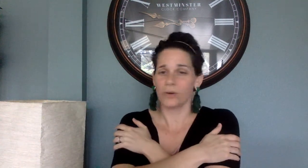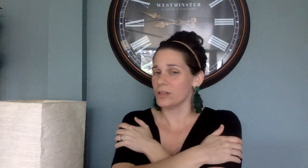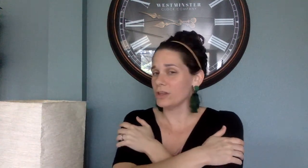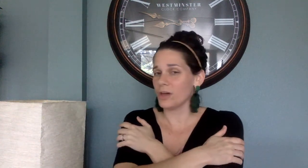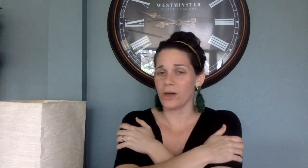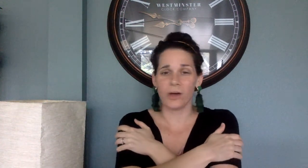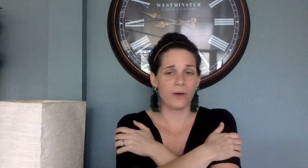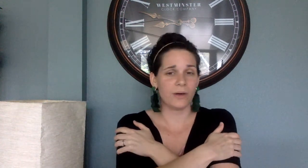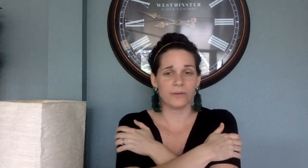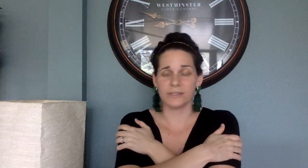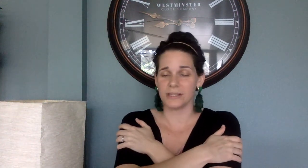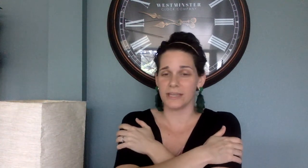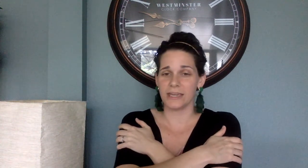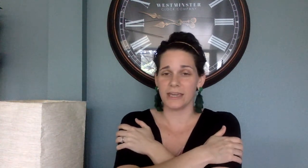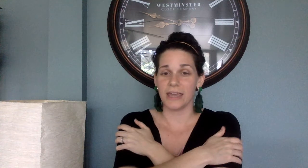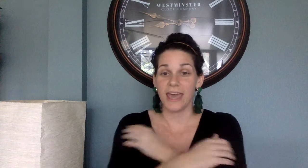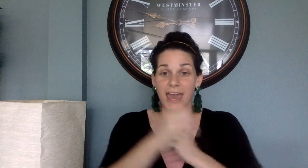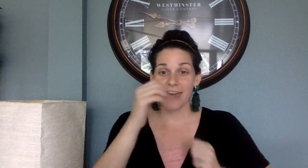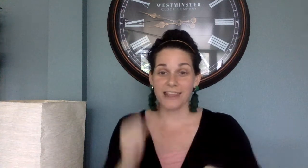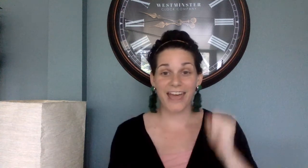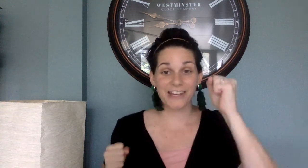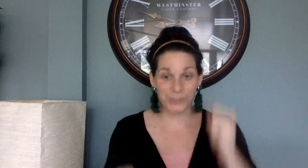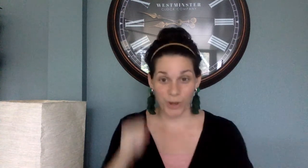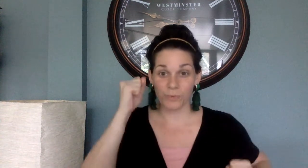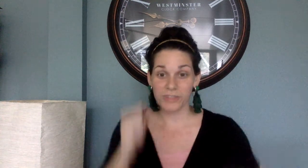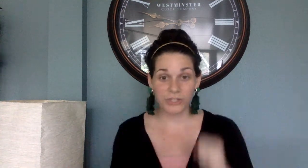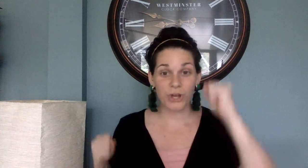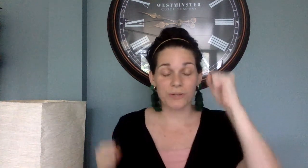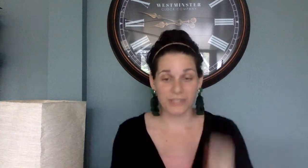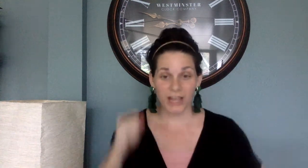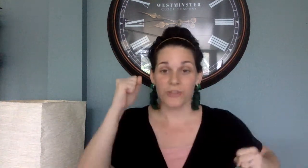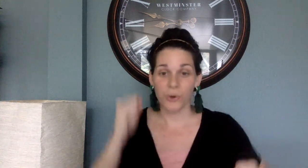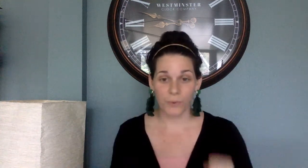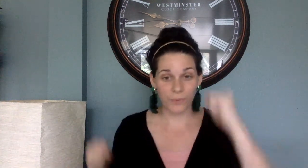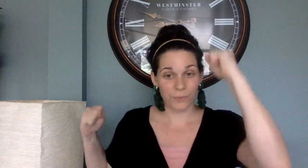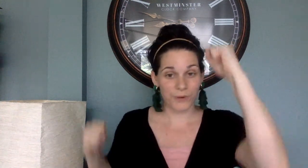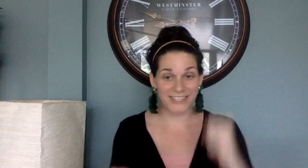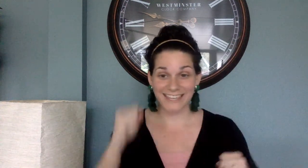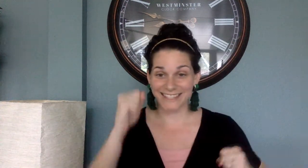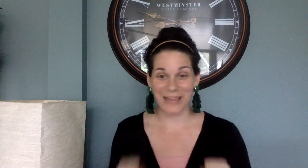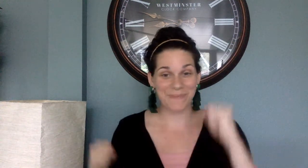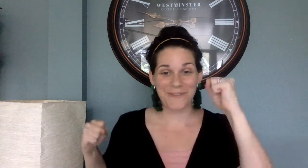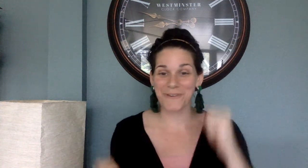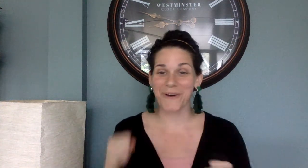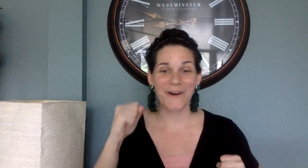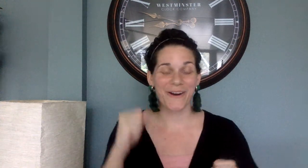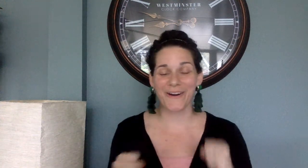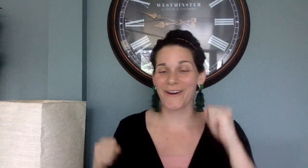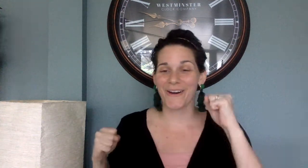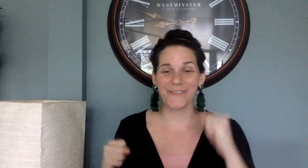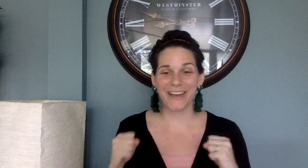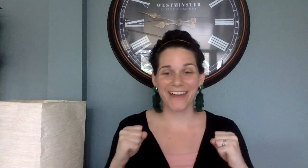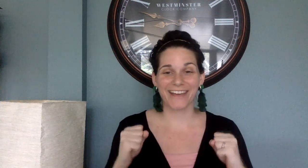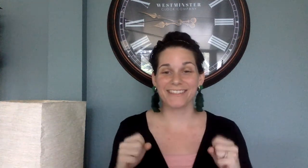closely. And let us run with endurance the race that is set before us,